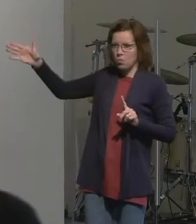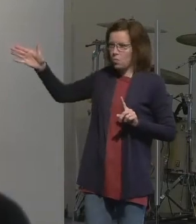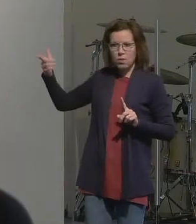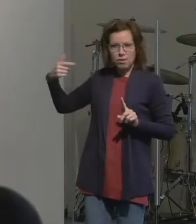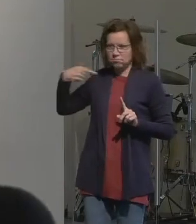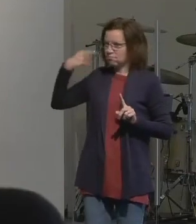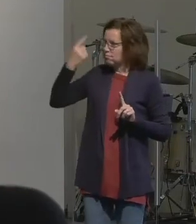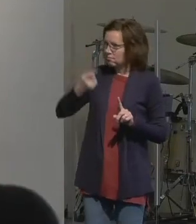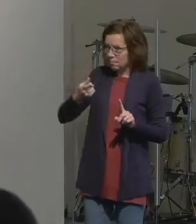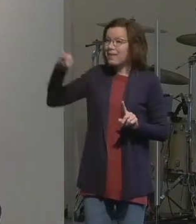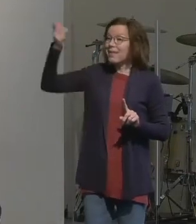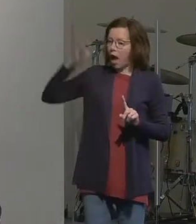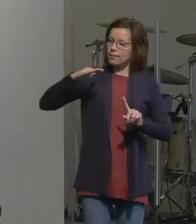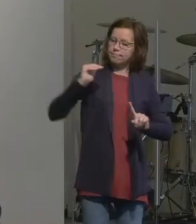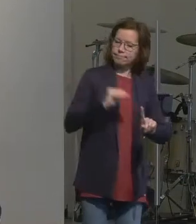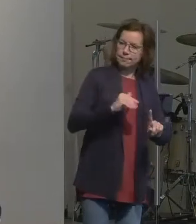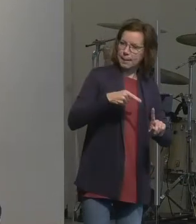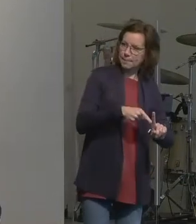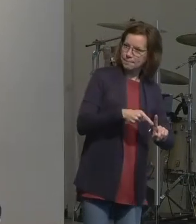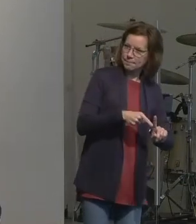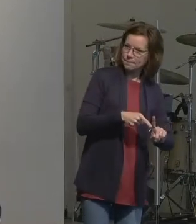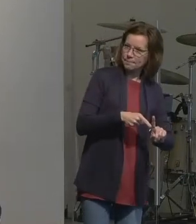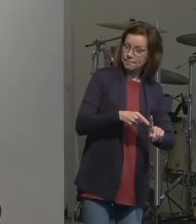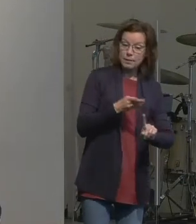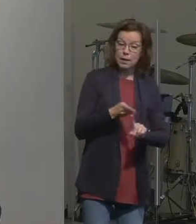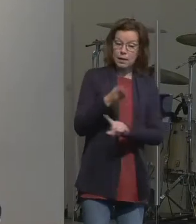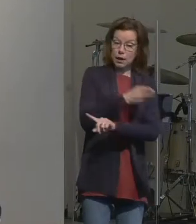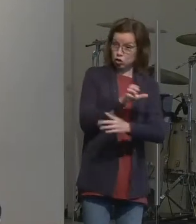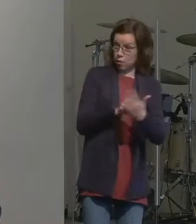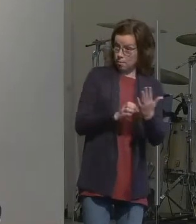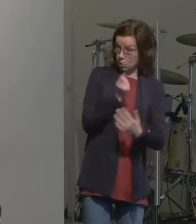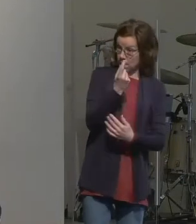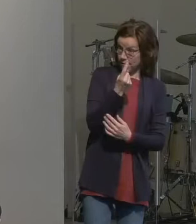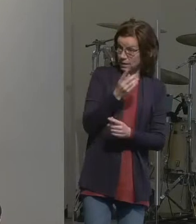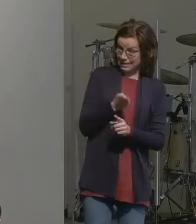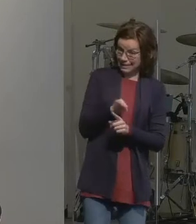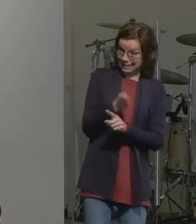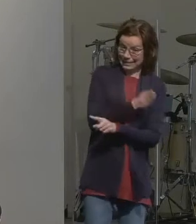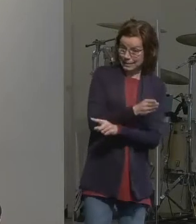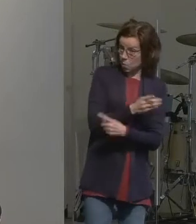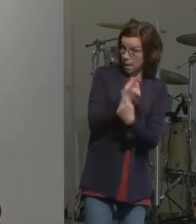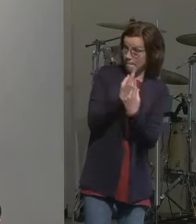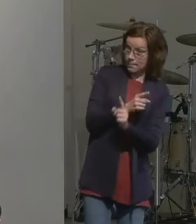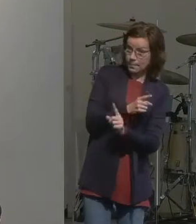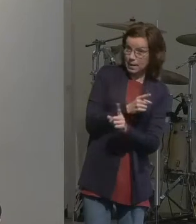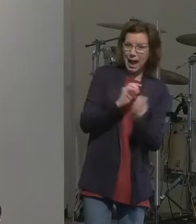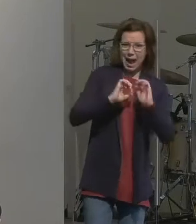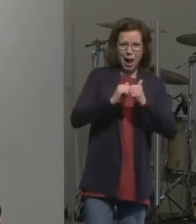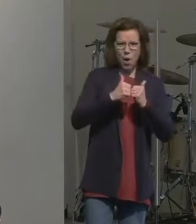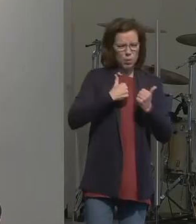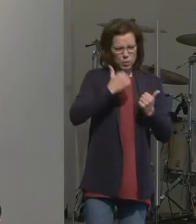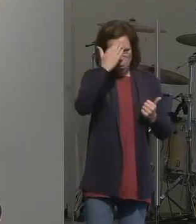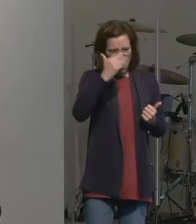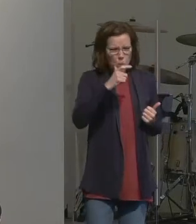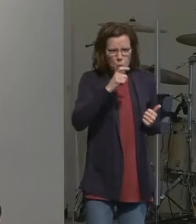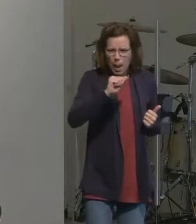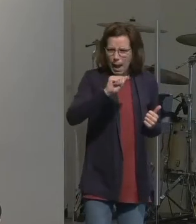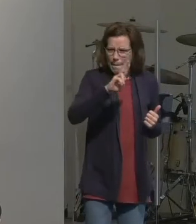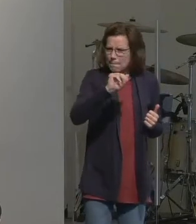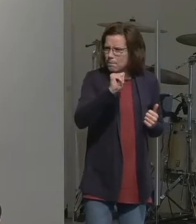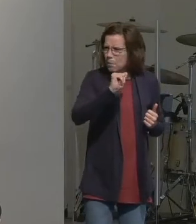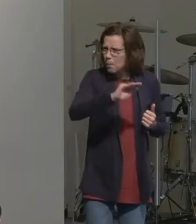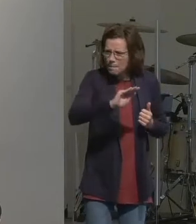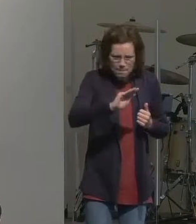You see, if I backed up into chapter 11, you'll see the sequence of how we even come to know Abram exists.